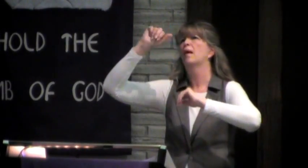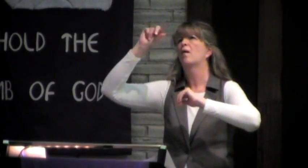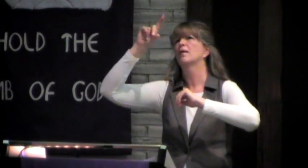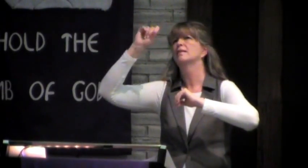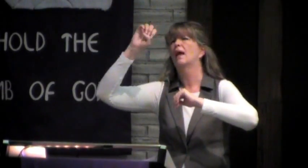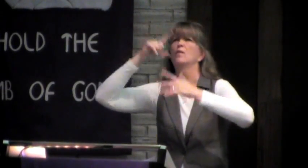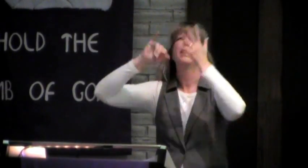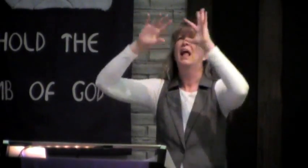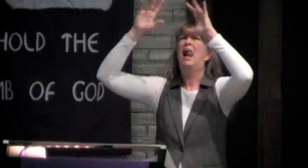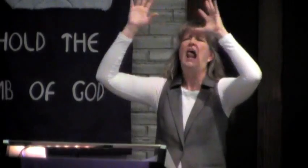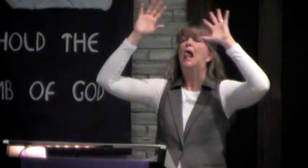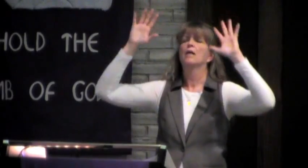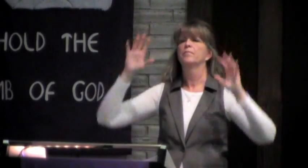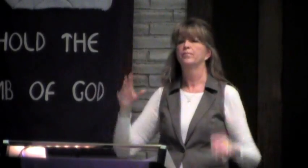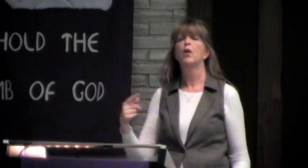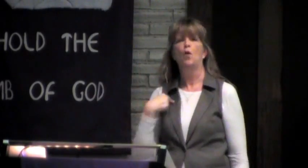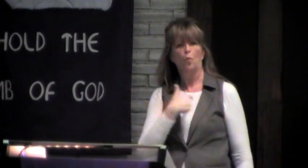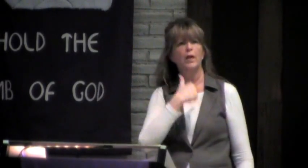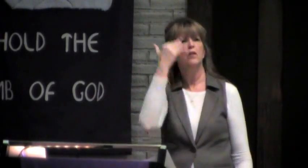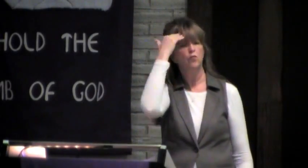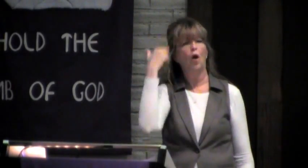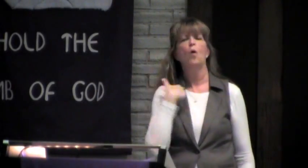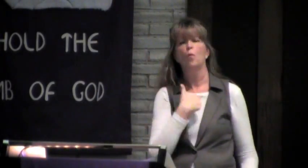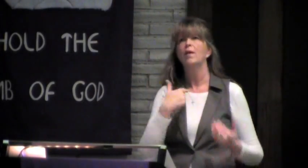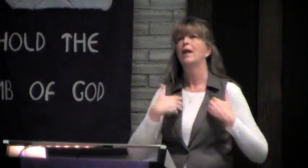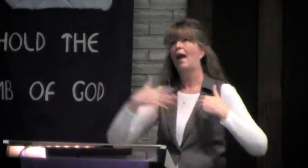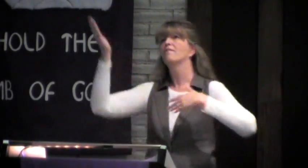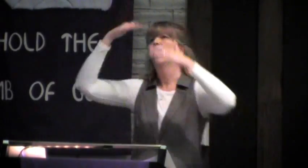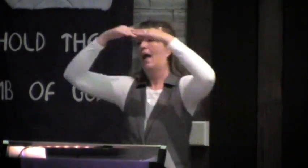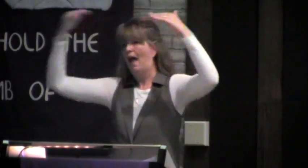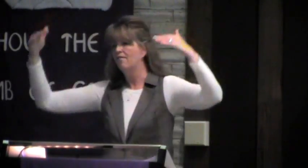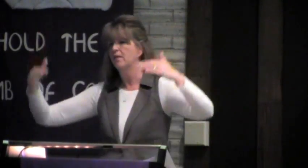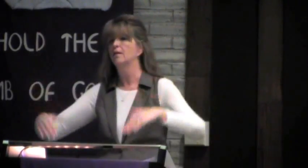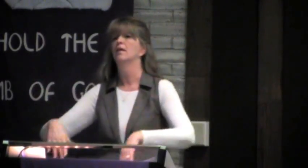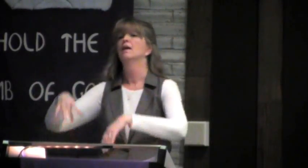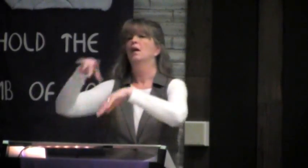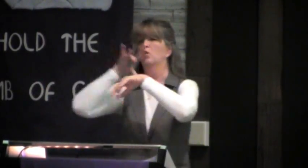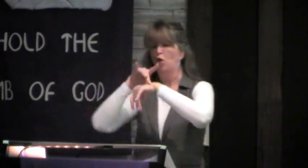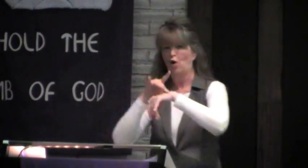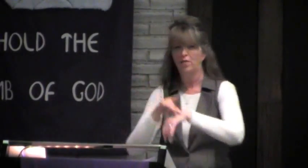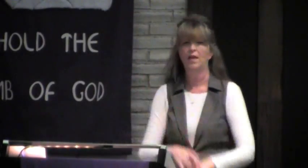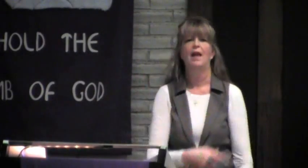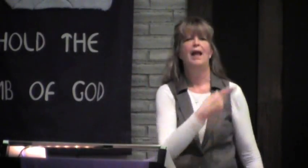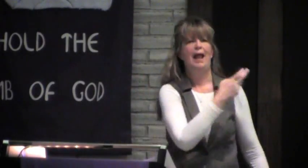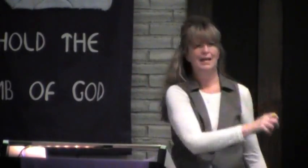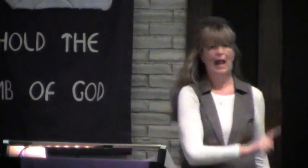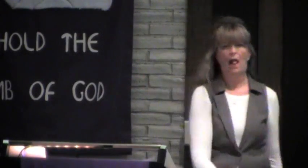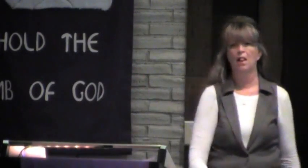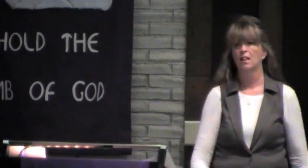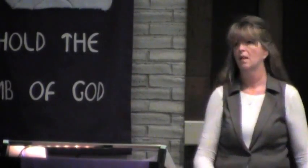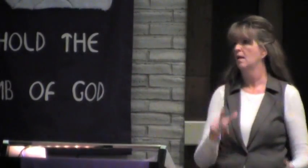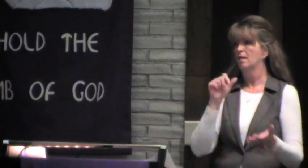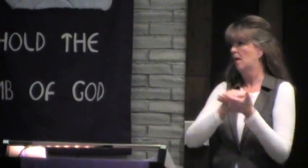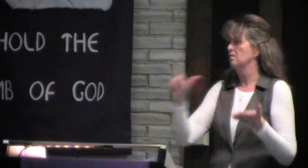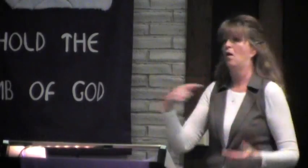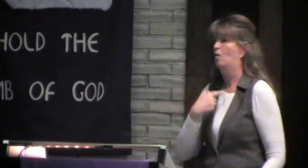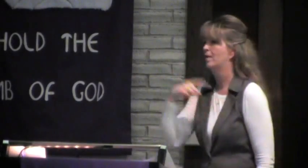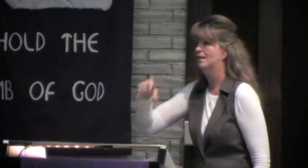So, you know, people say, what in the heck is the third heaven and all that? Well, we do know that there is heaven and there is earth and there is hell.